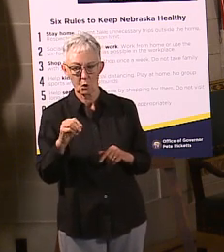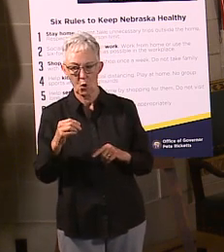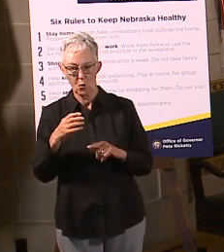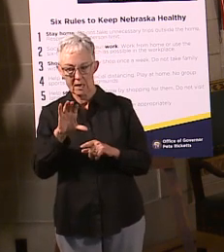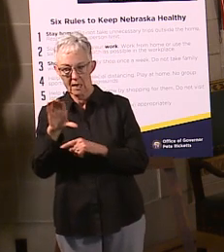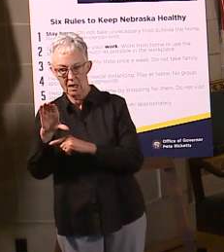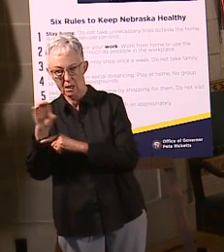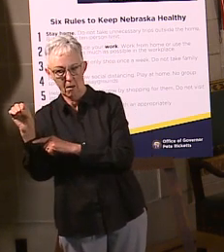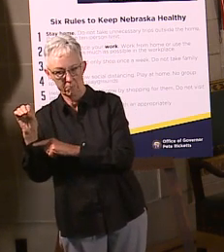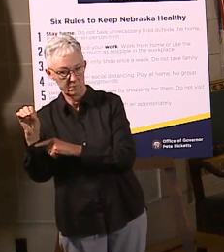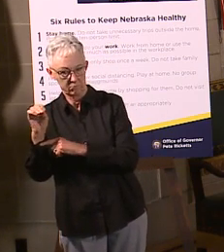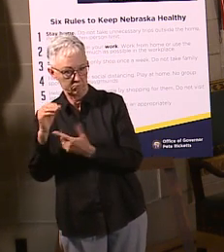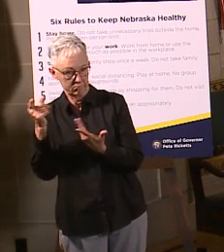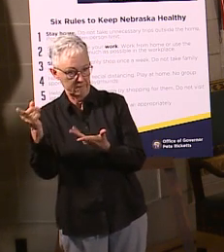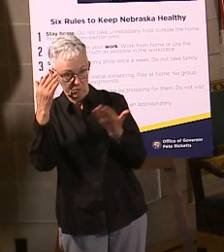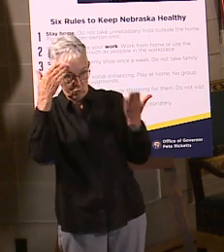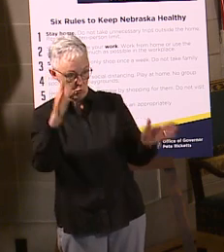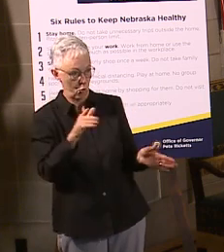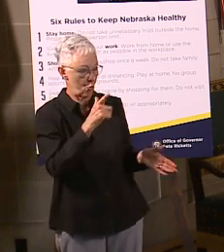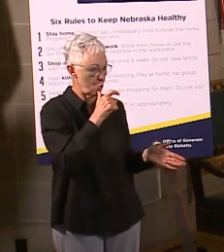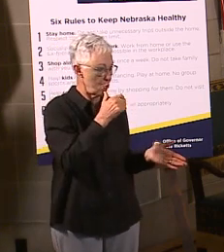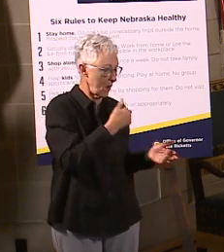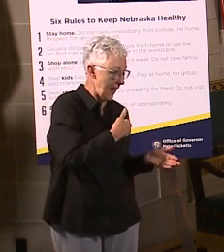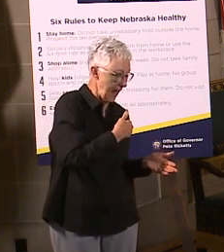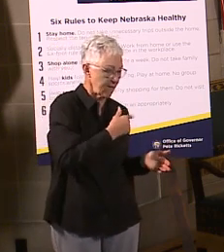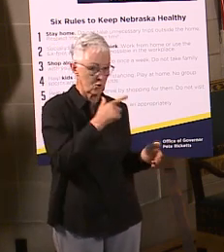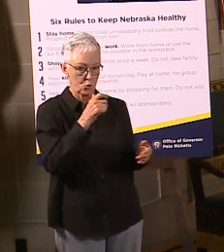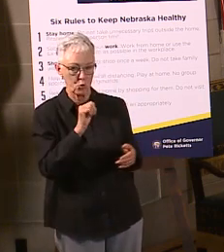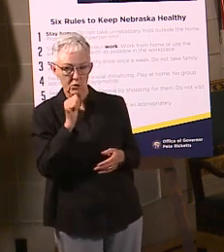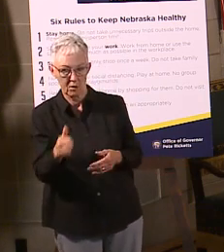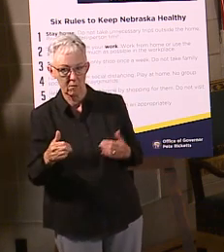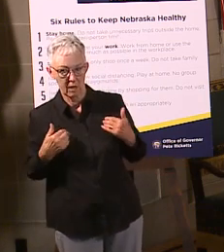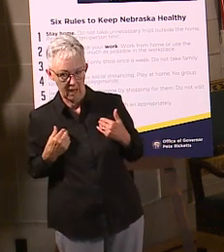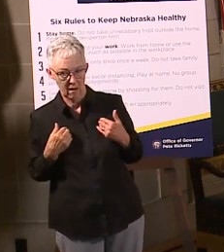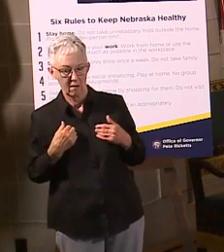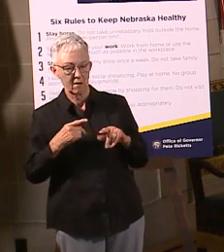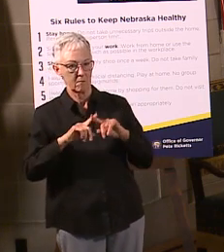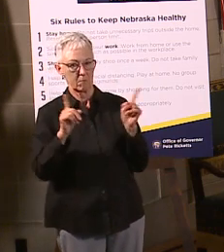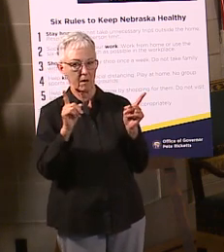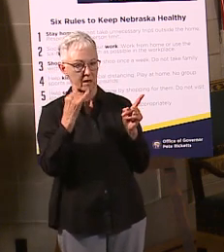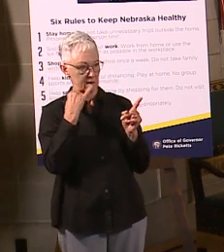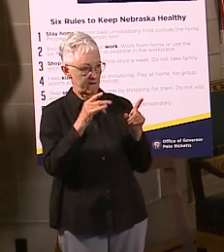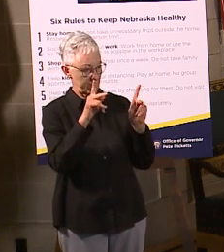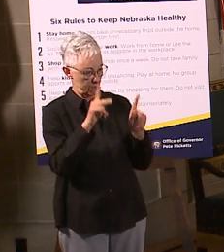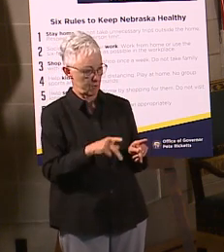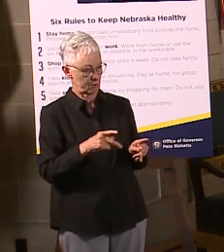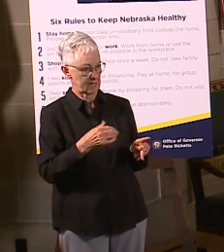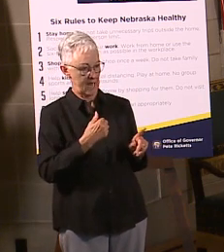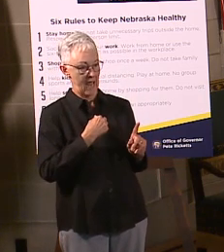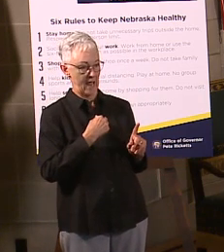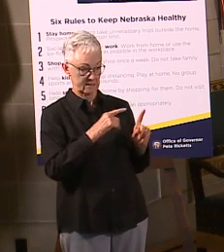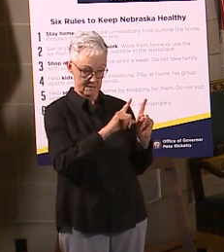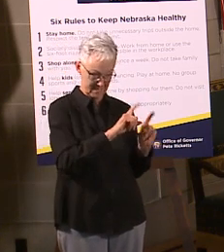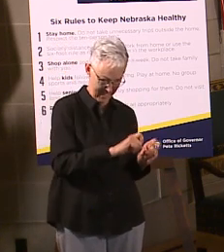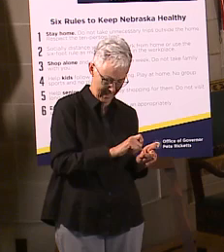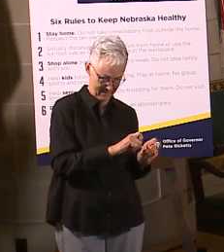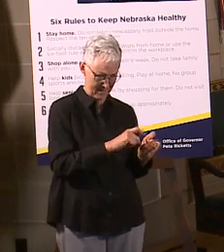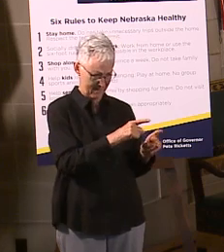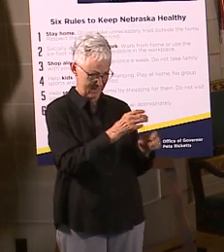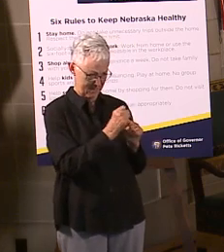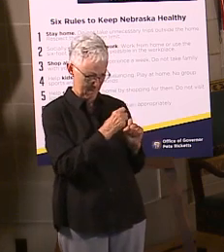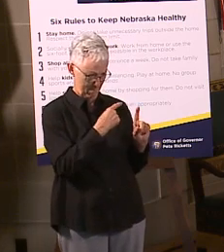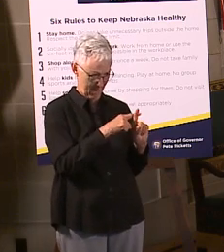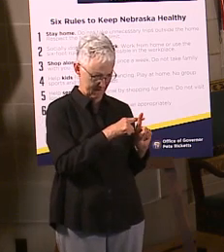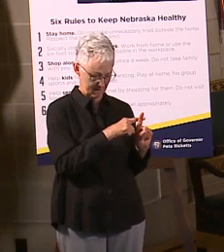I would say, though, is, again, an employer, in the case of somebody who's testing positive for coronavirus, the employer should not be just